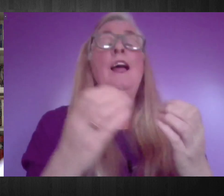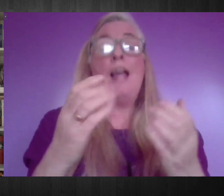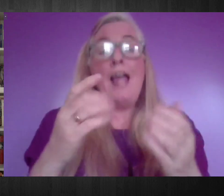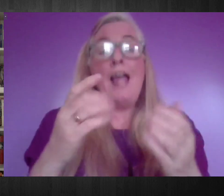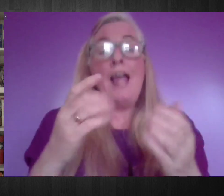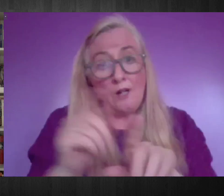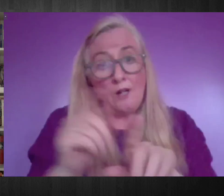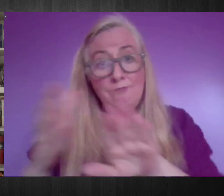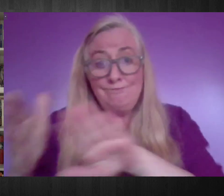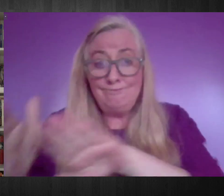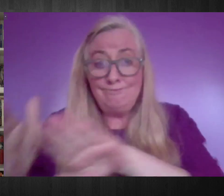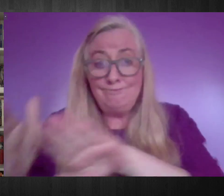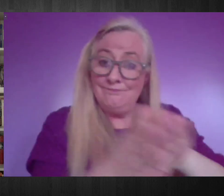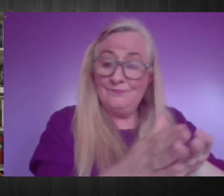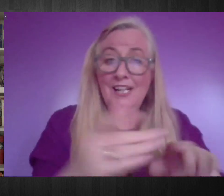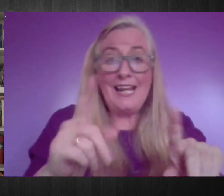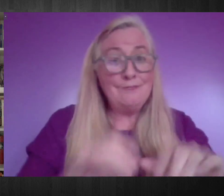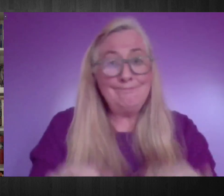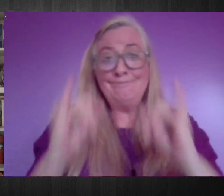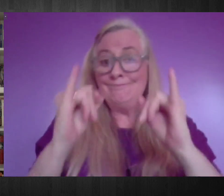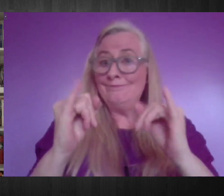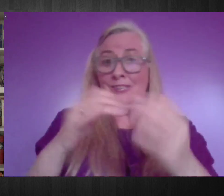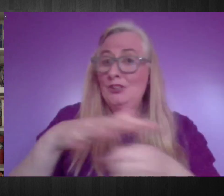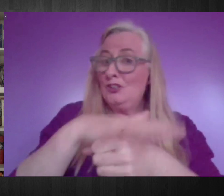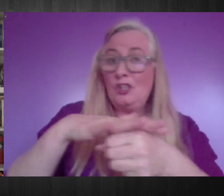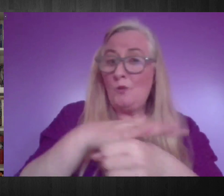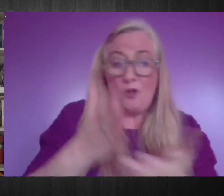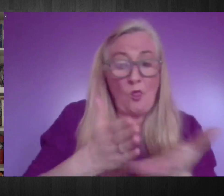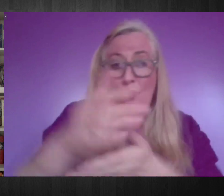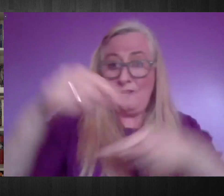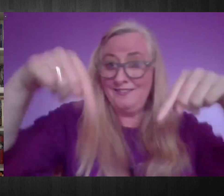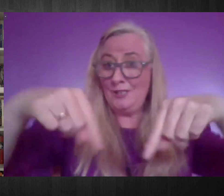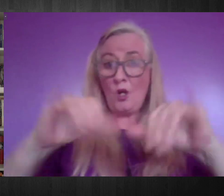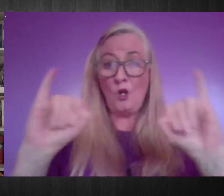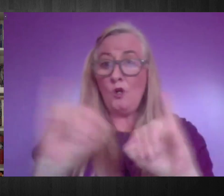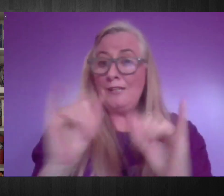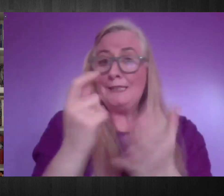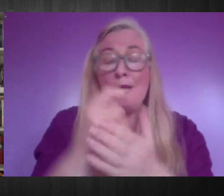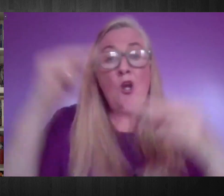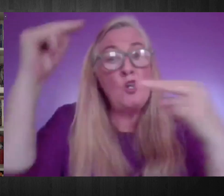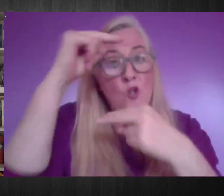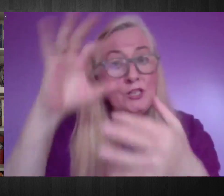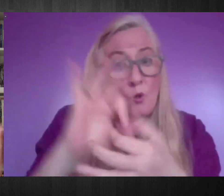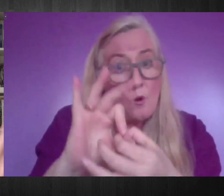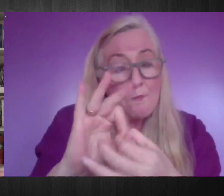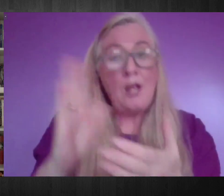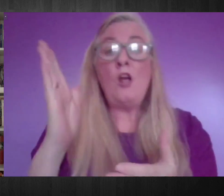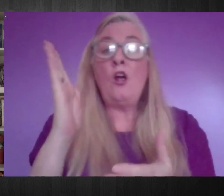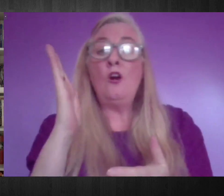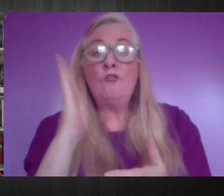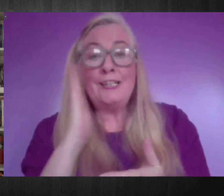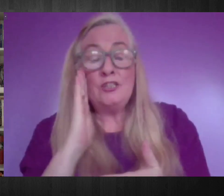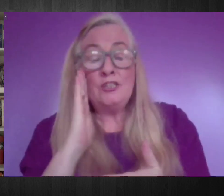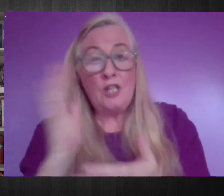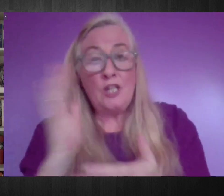terrible situations that we just witnessed during this crisis in the nursing homes and the residential long-term institutions. And with that,